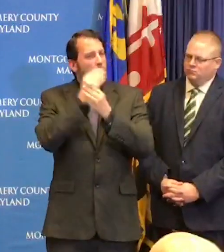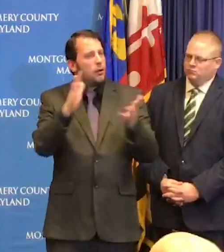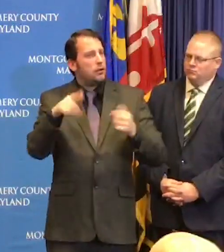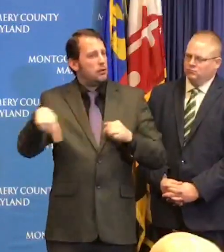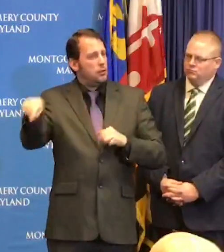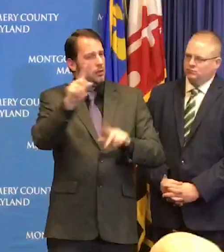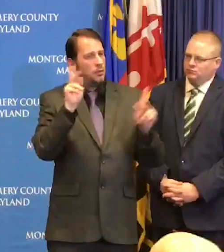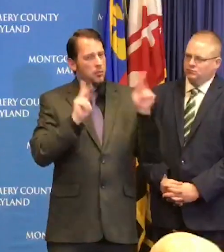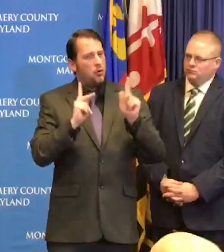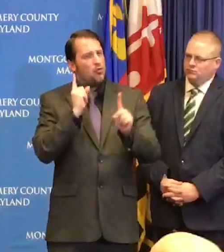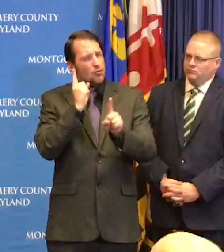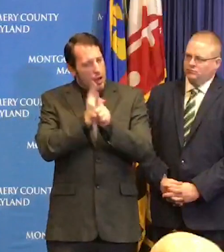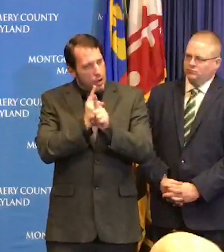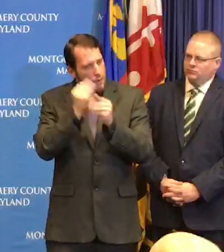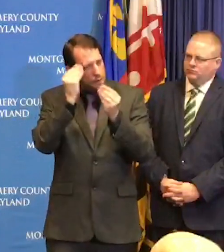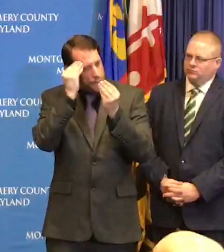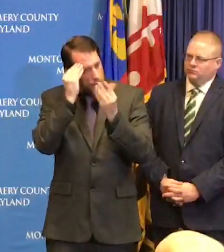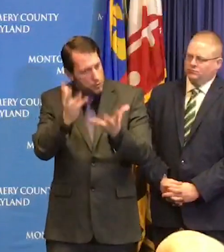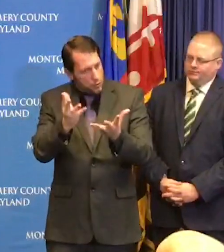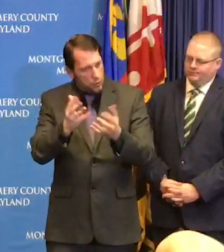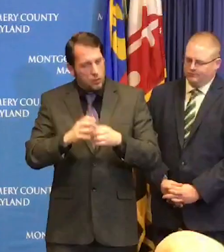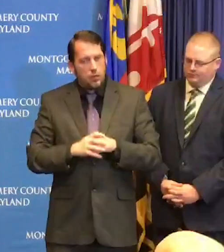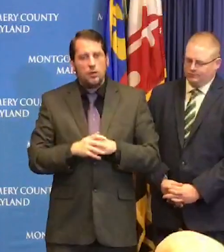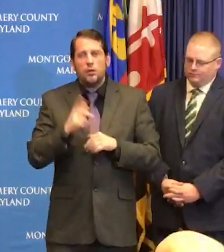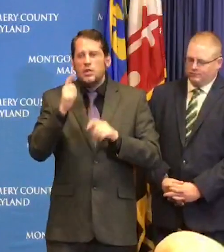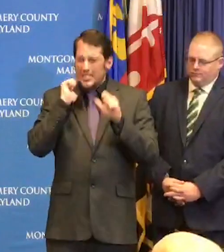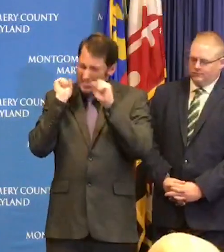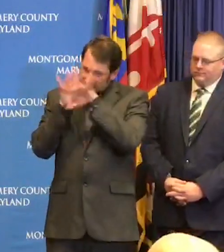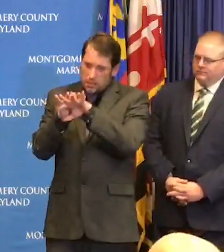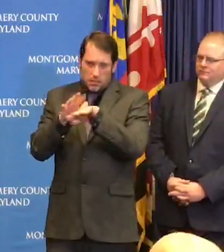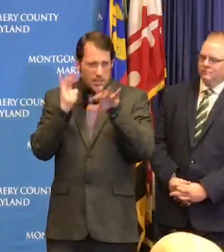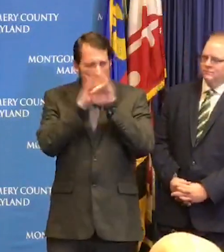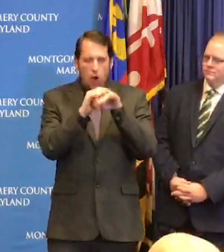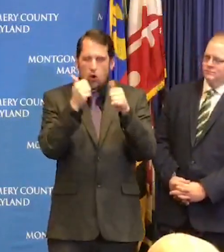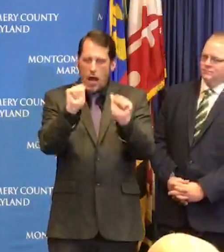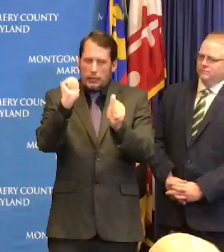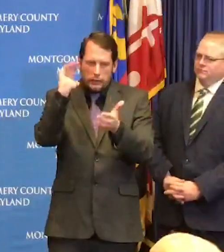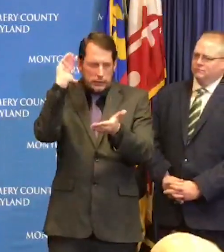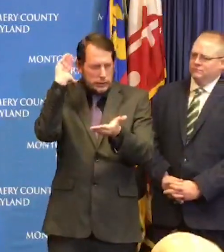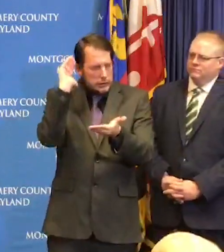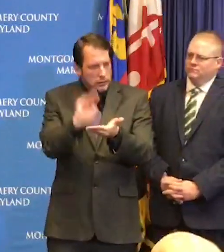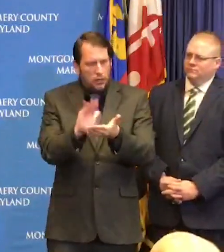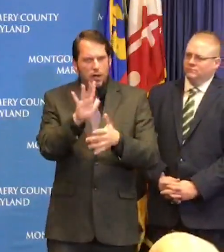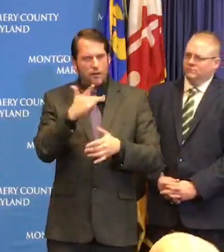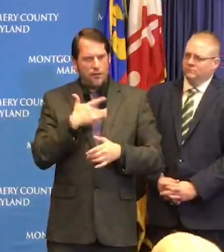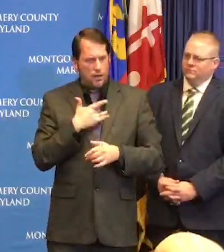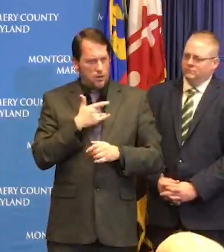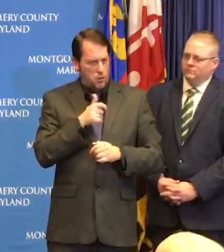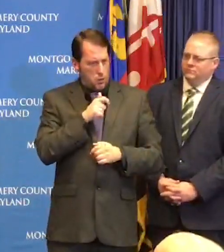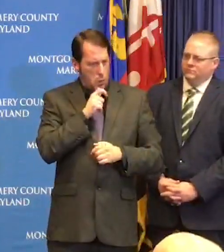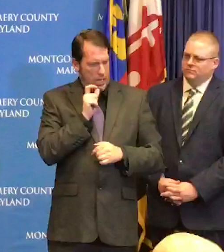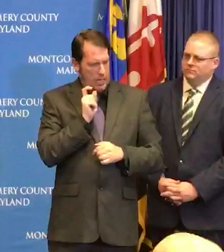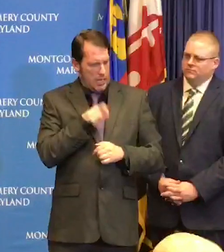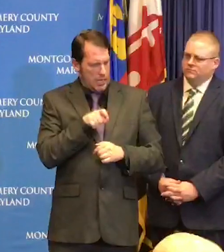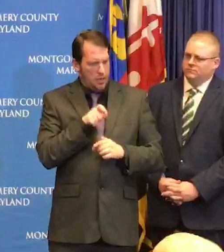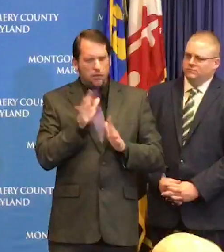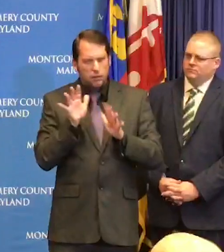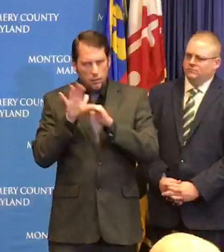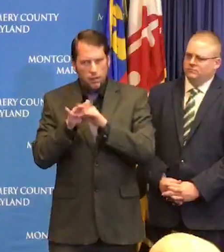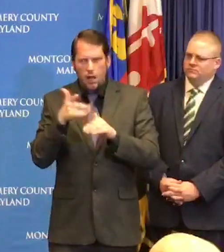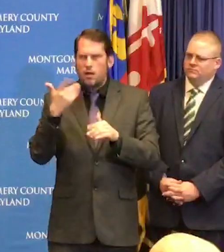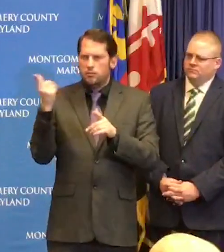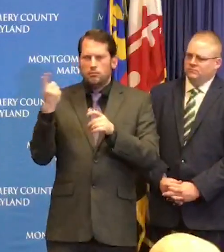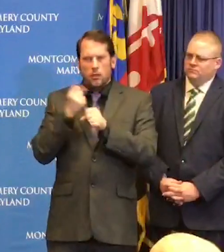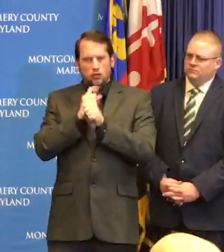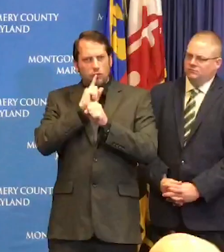overly burdened and are utilized by those who need it the most so to answer your question directly with that framework in mind